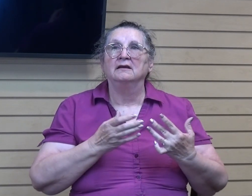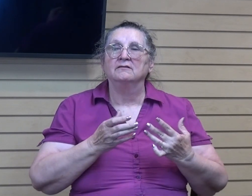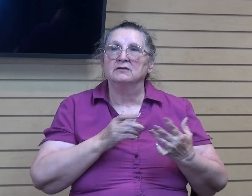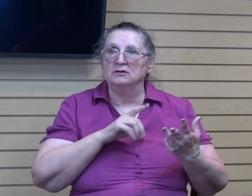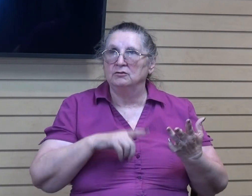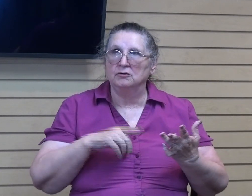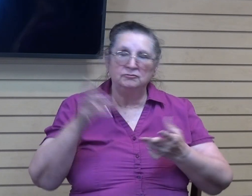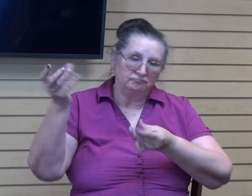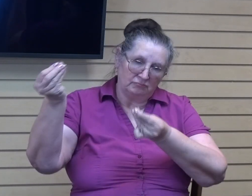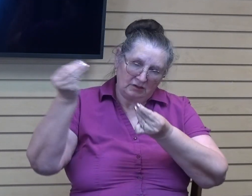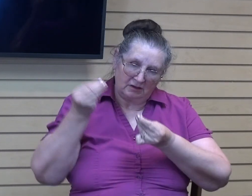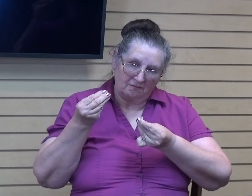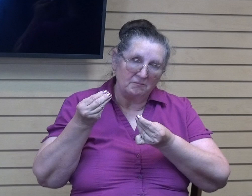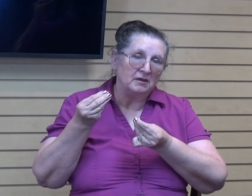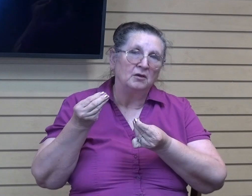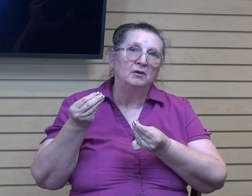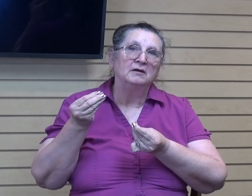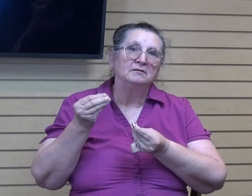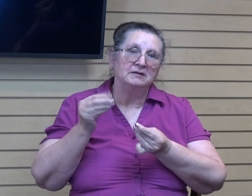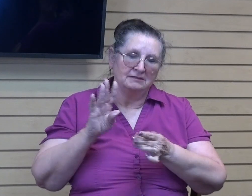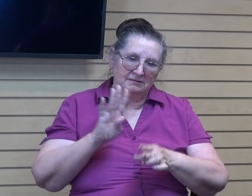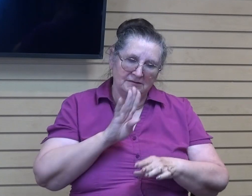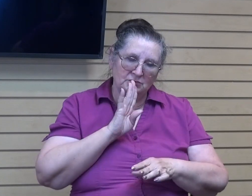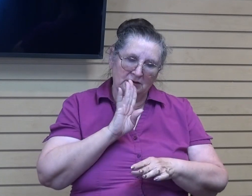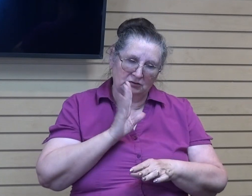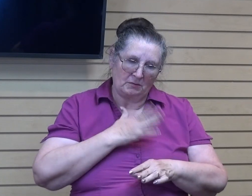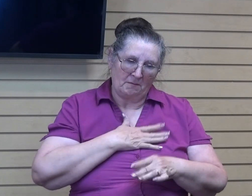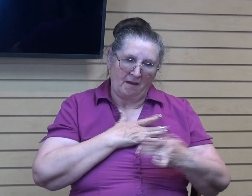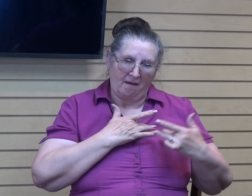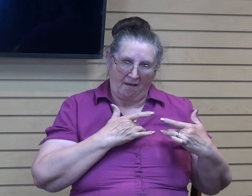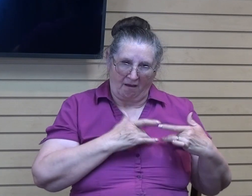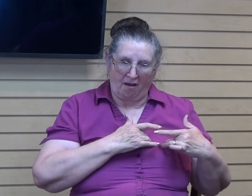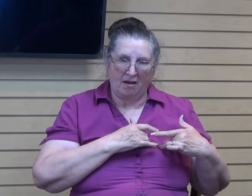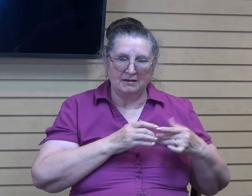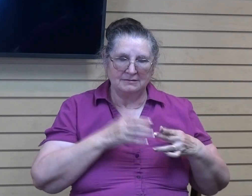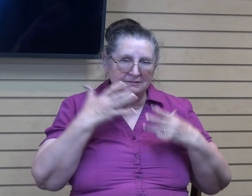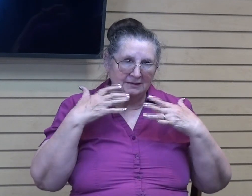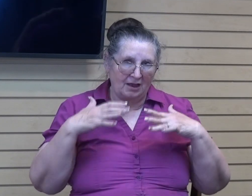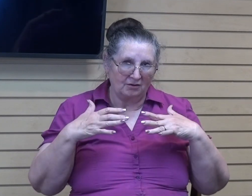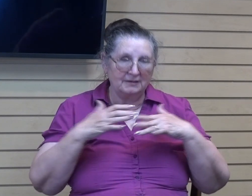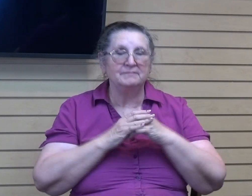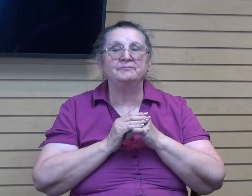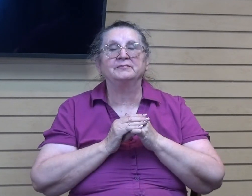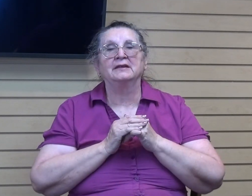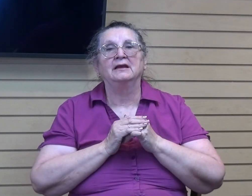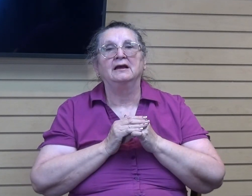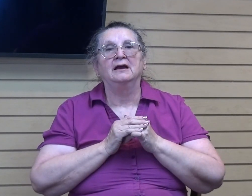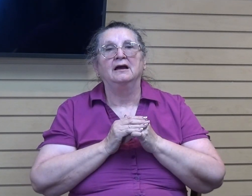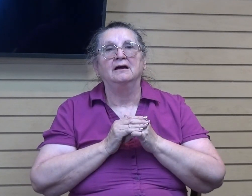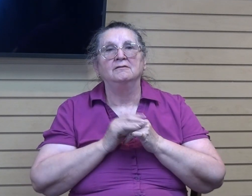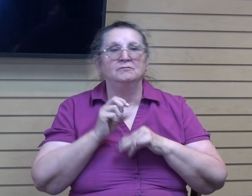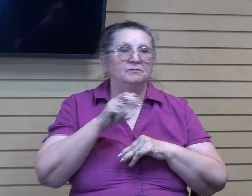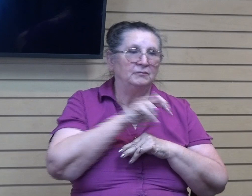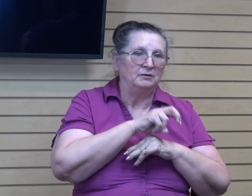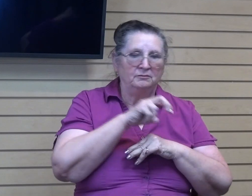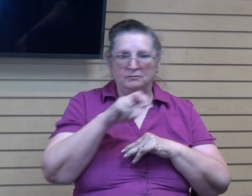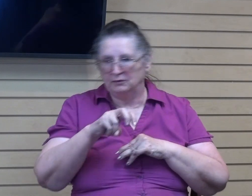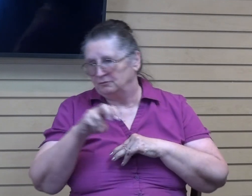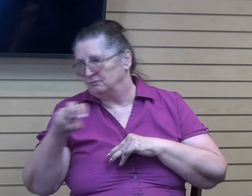way he's you know speaking to my heart the loudest. It kind of jumps from subject to different